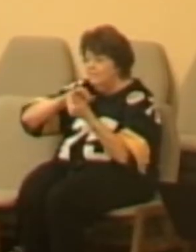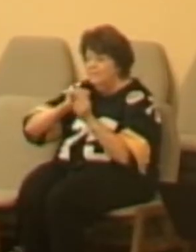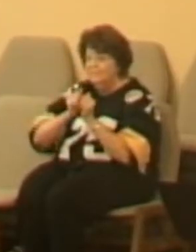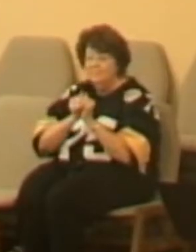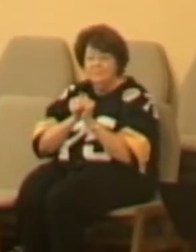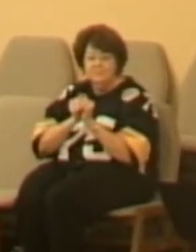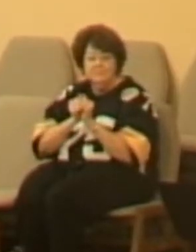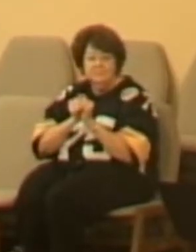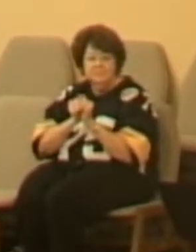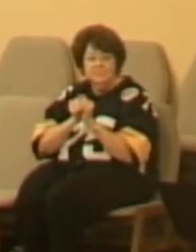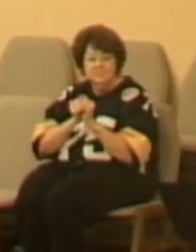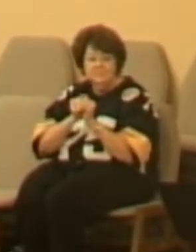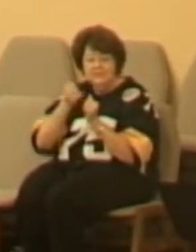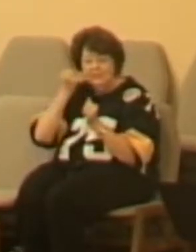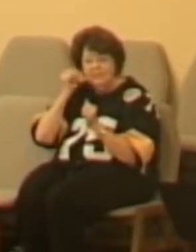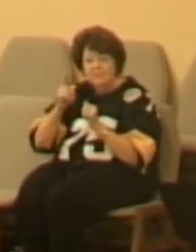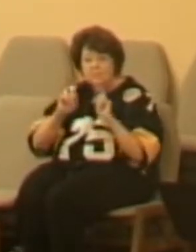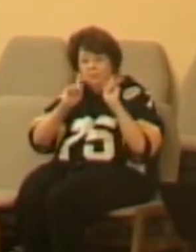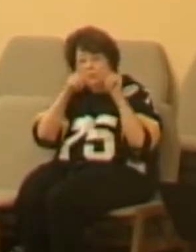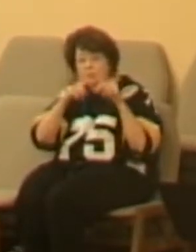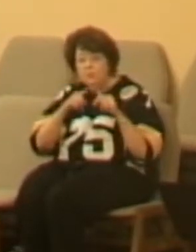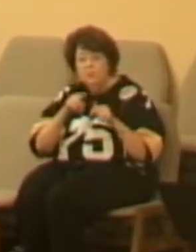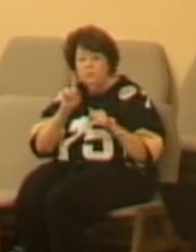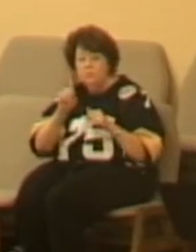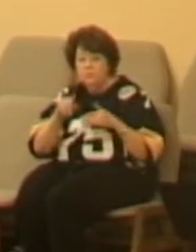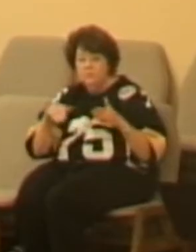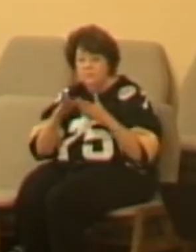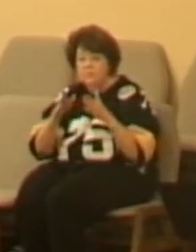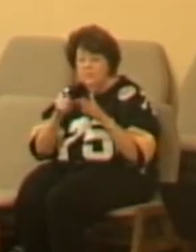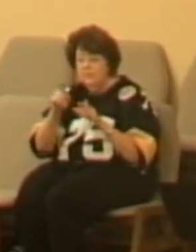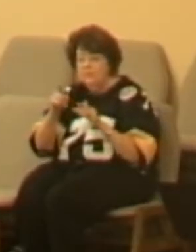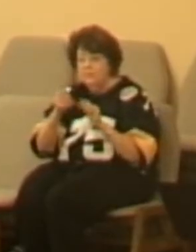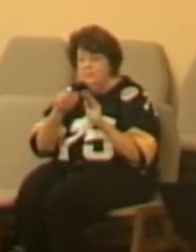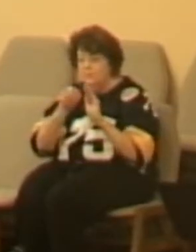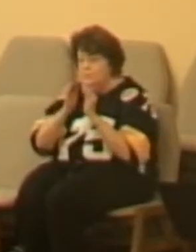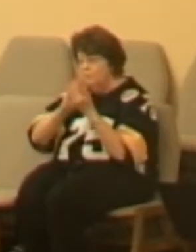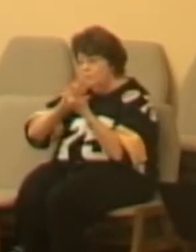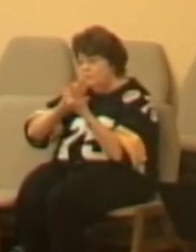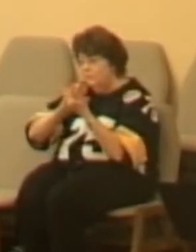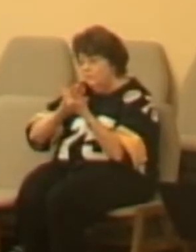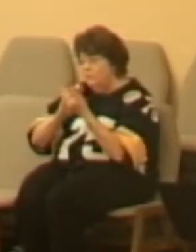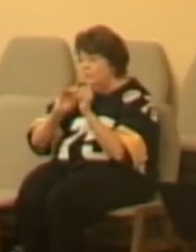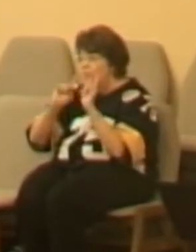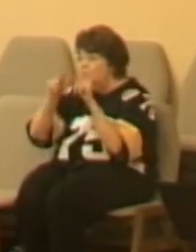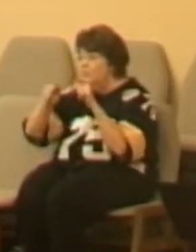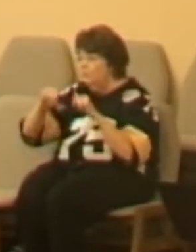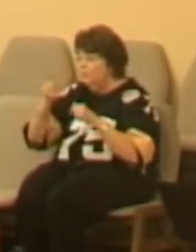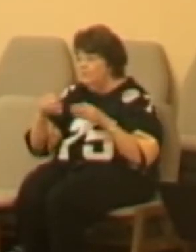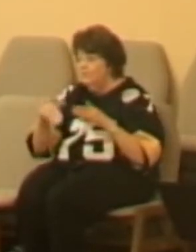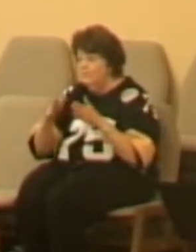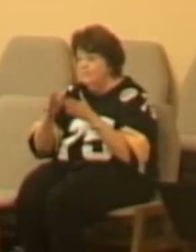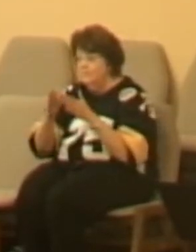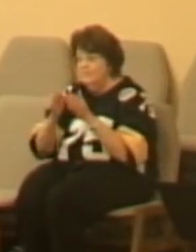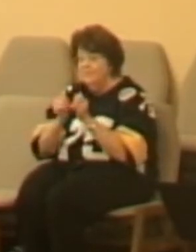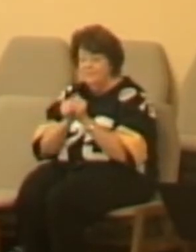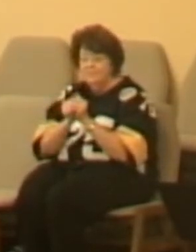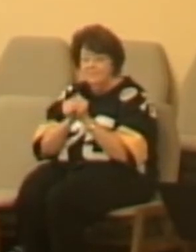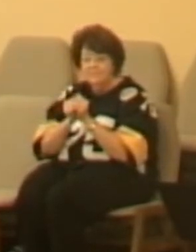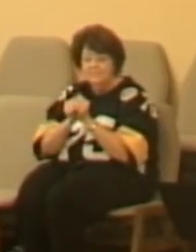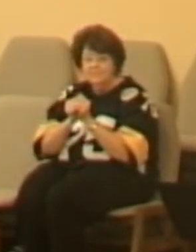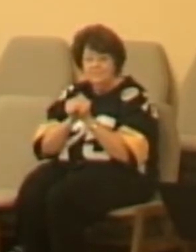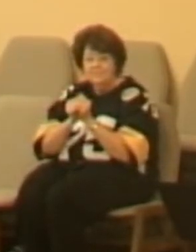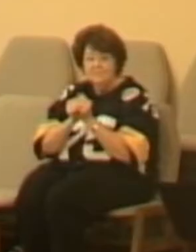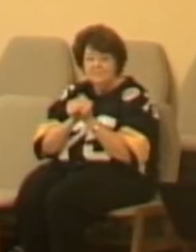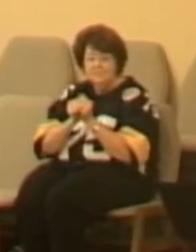repentance, if you're headed this direction, to repent means that you turn and you go another direction. That's the idea.